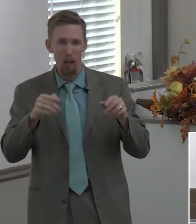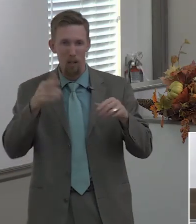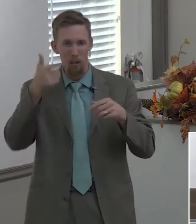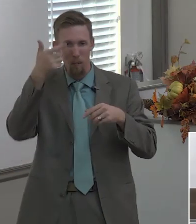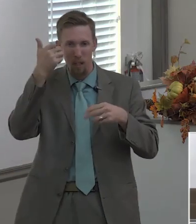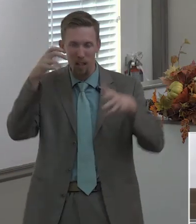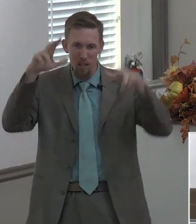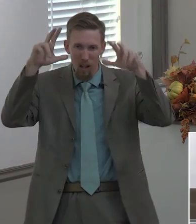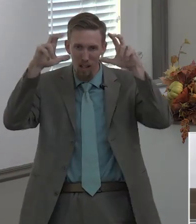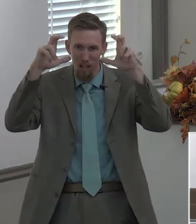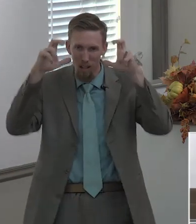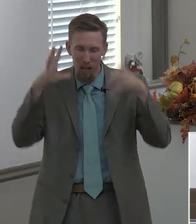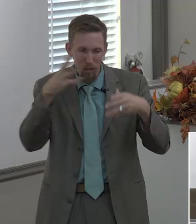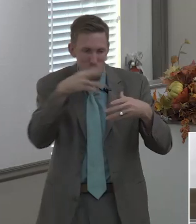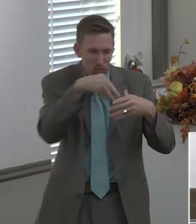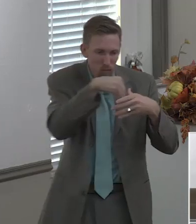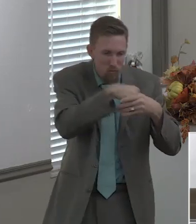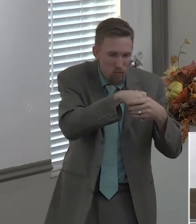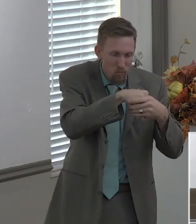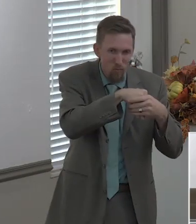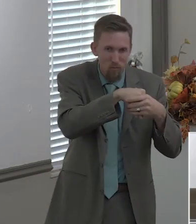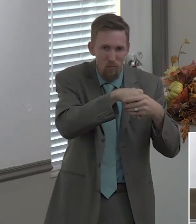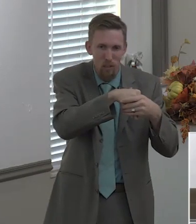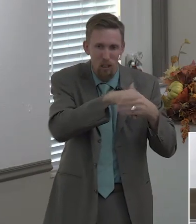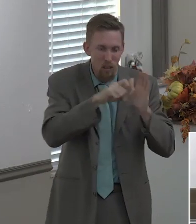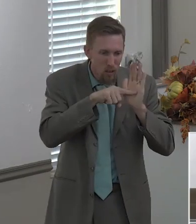but because satan got in and sowed sin